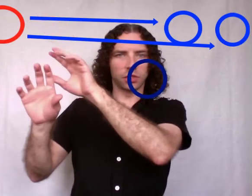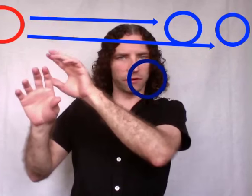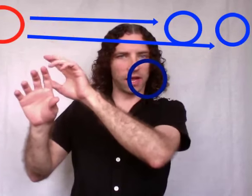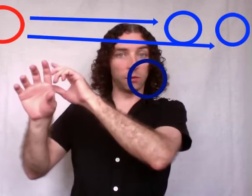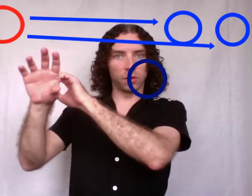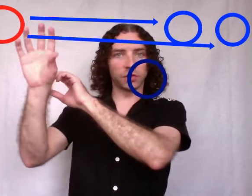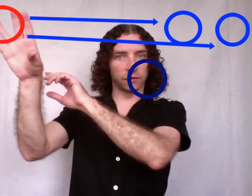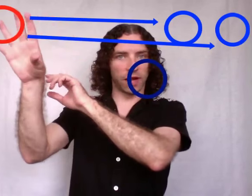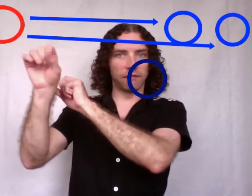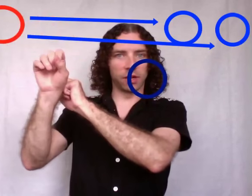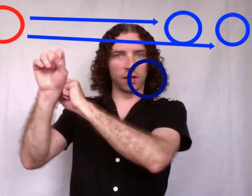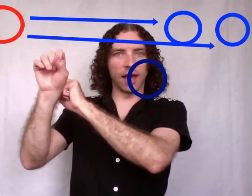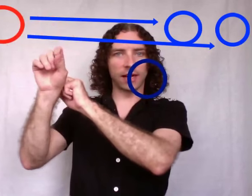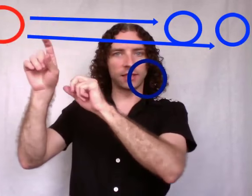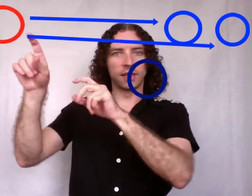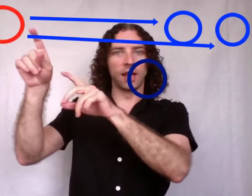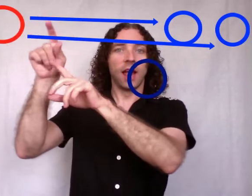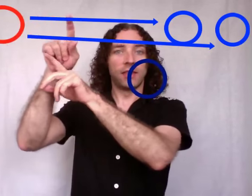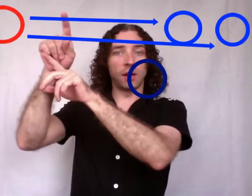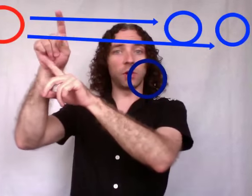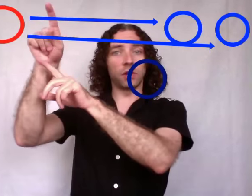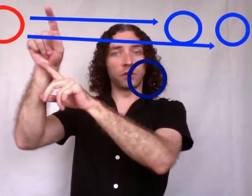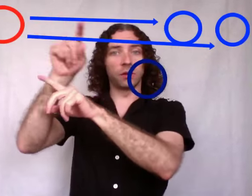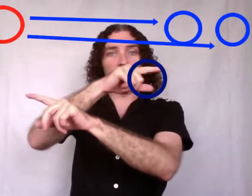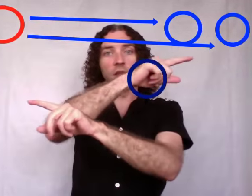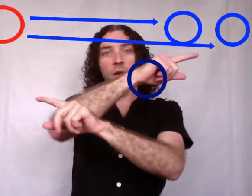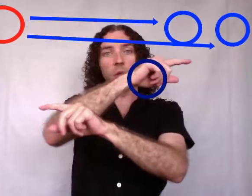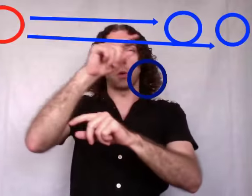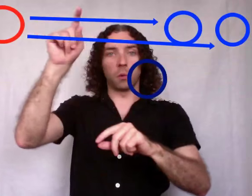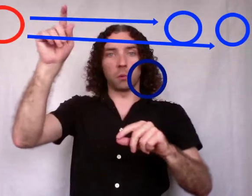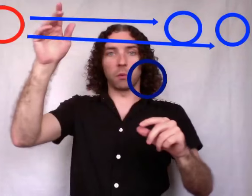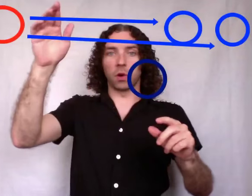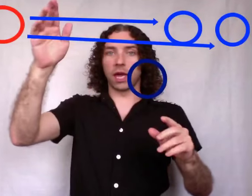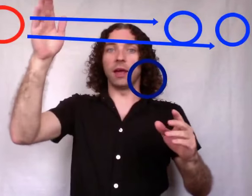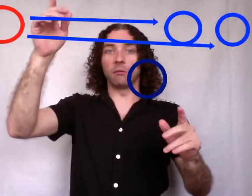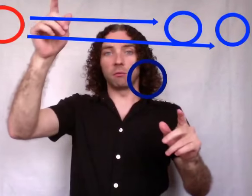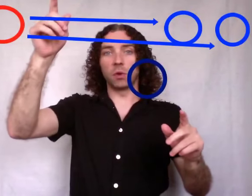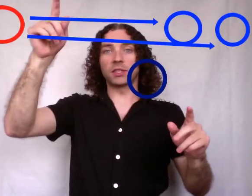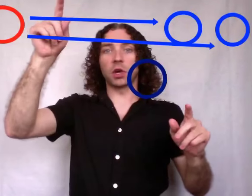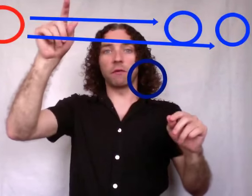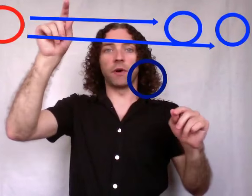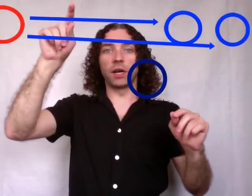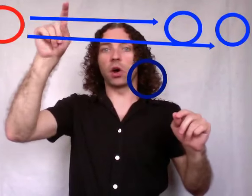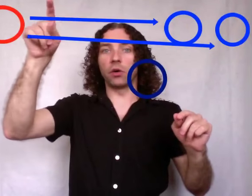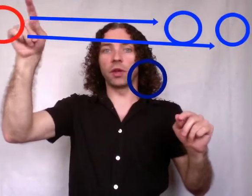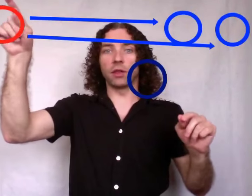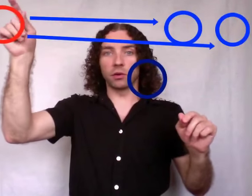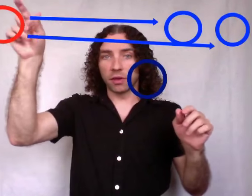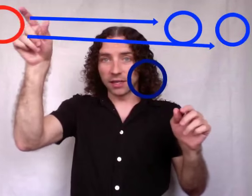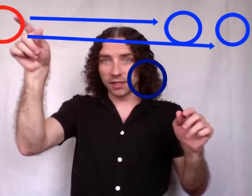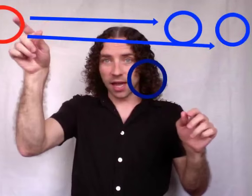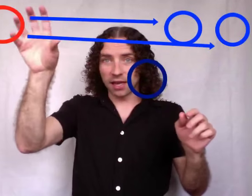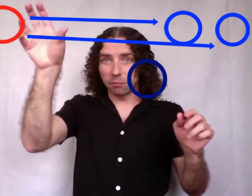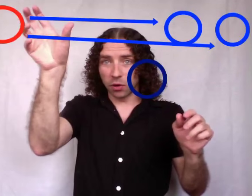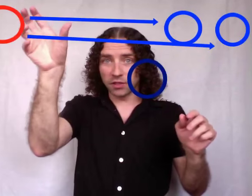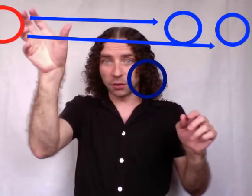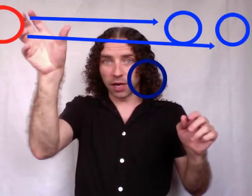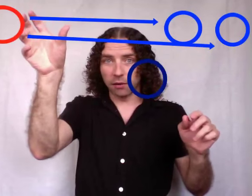will survive the collect. Then what you'll do is, okay, let's go find all the other things that that points to now.